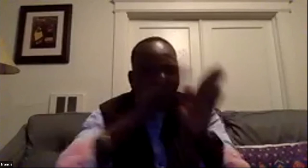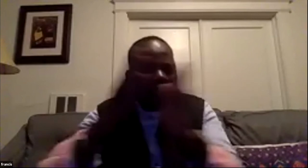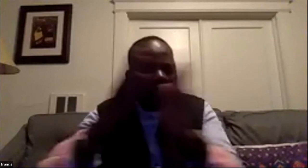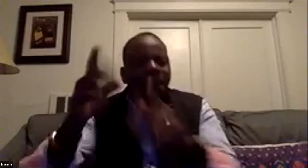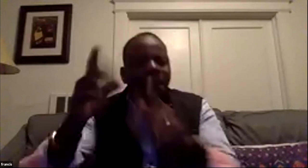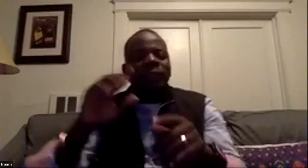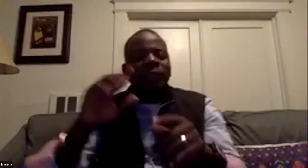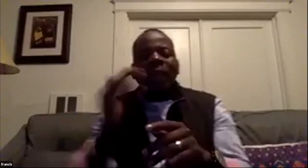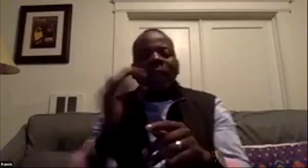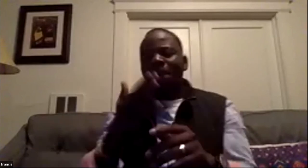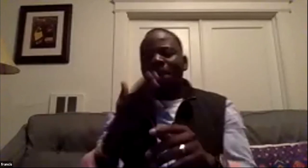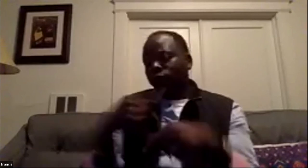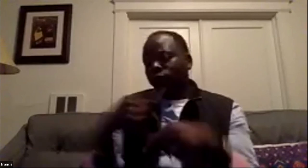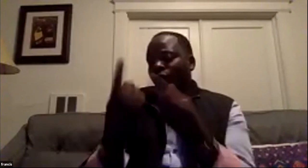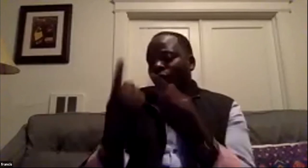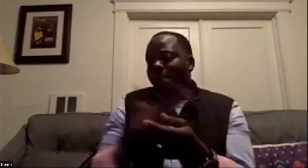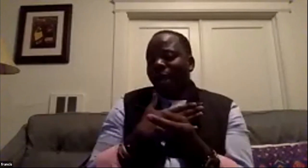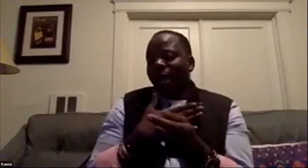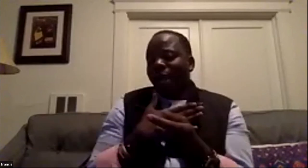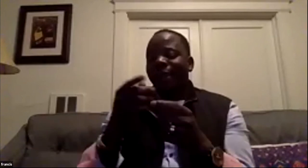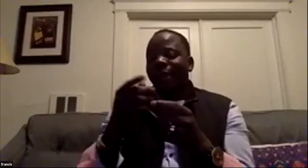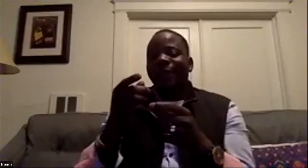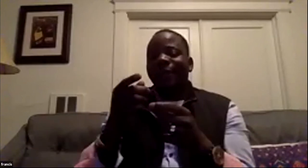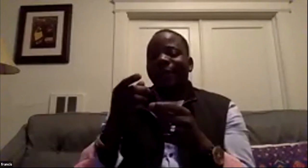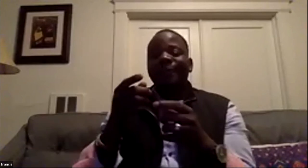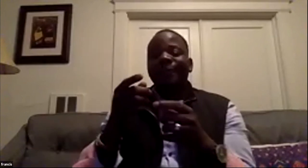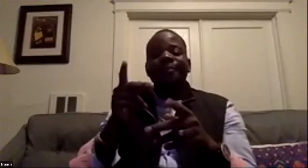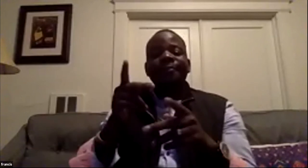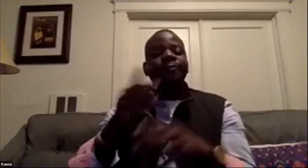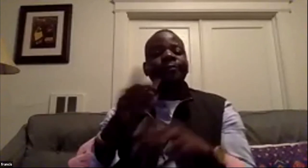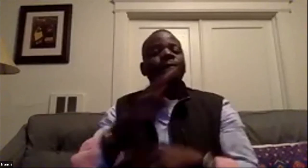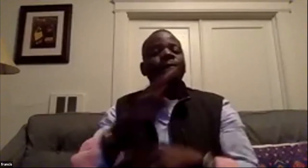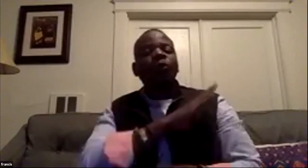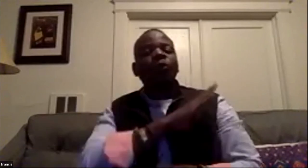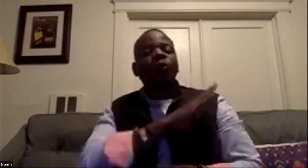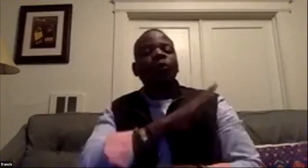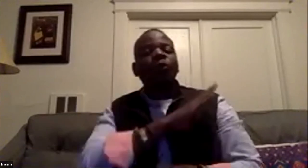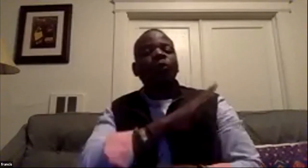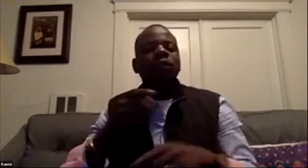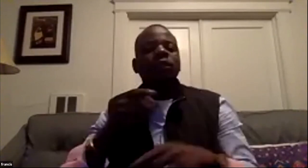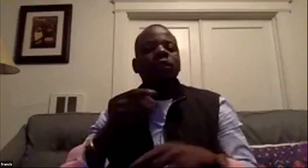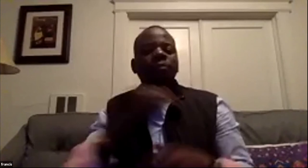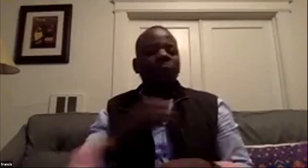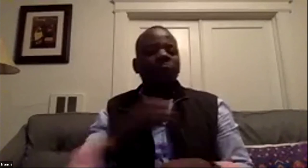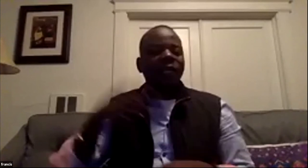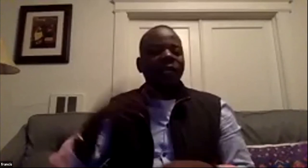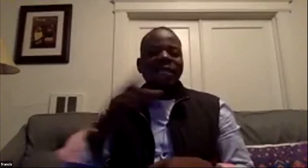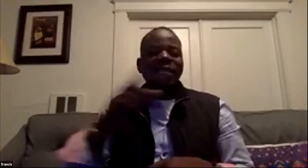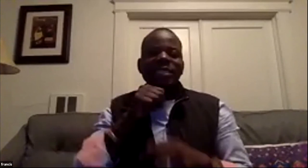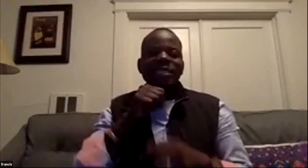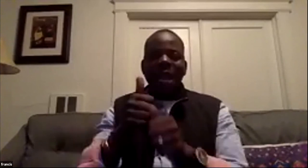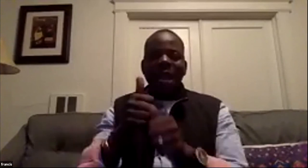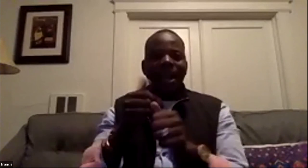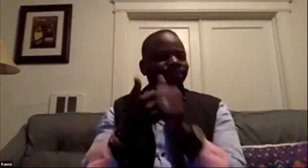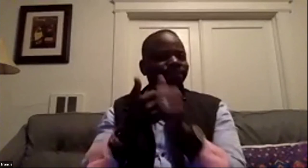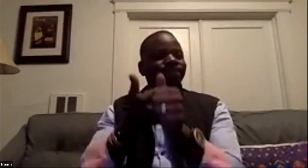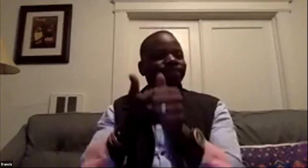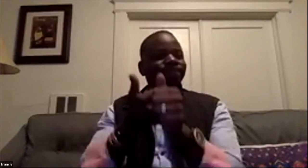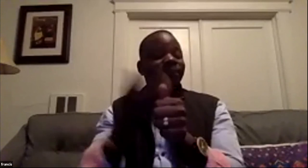we do have some general timelines about some of what we're doing we have board